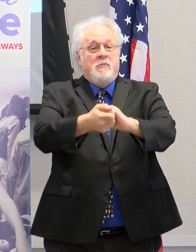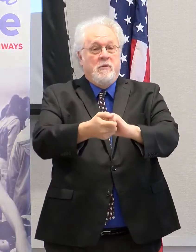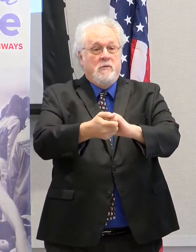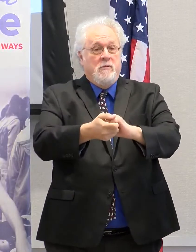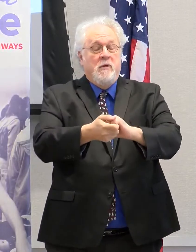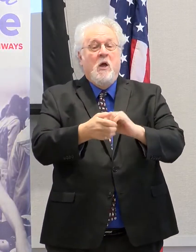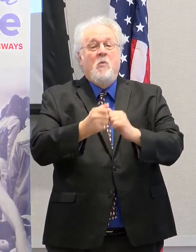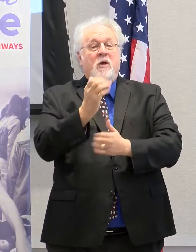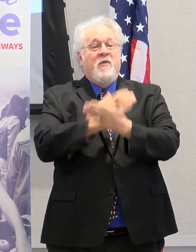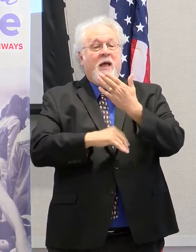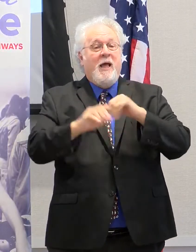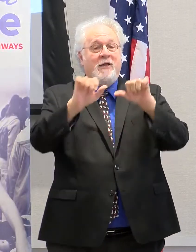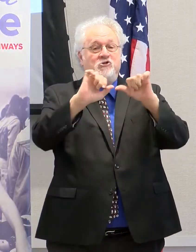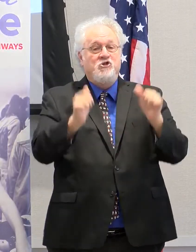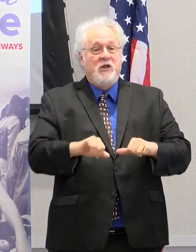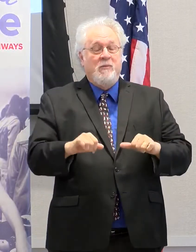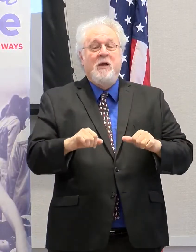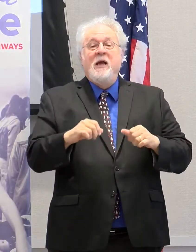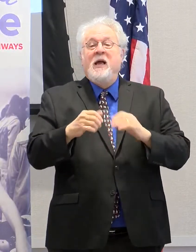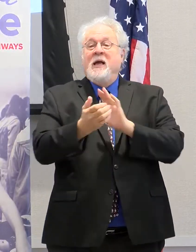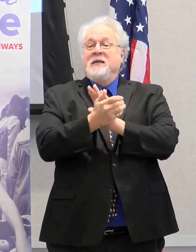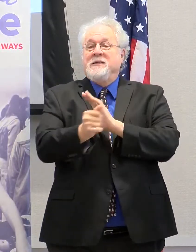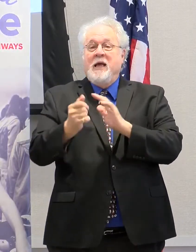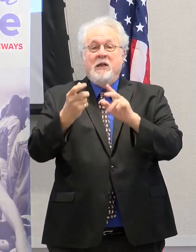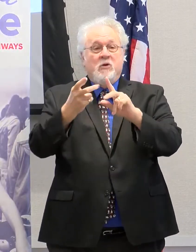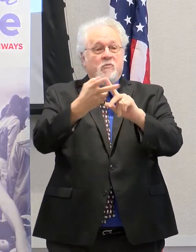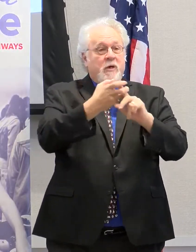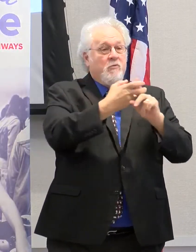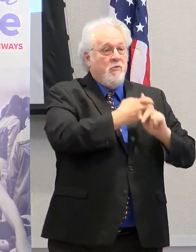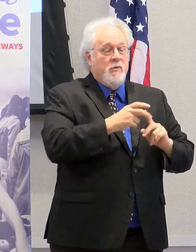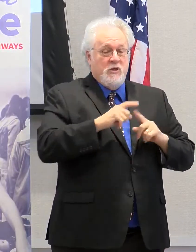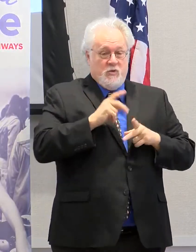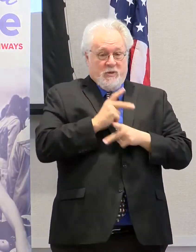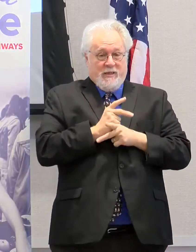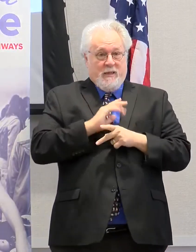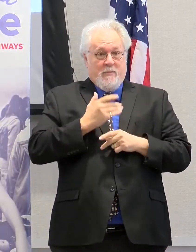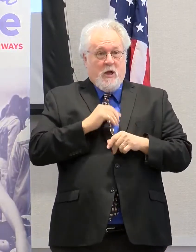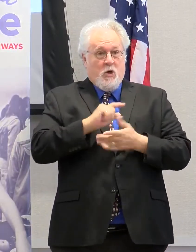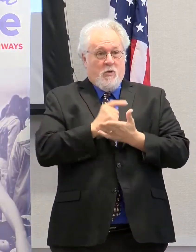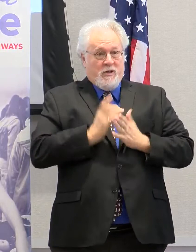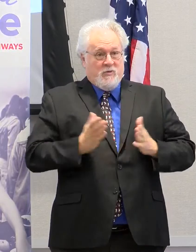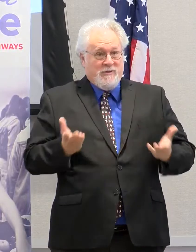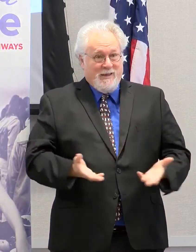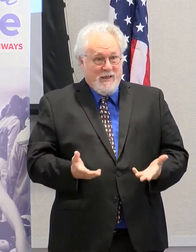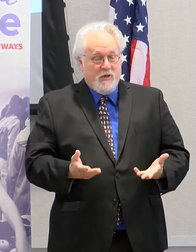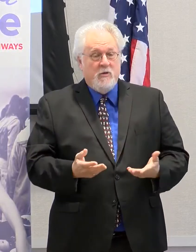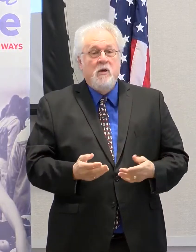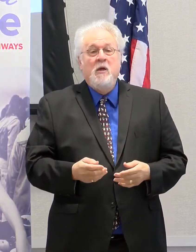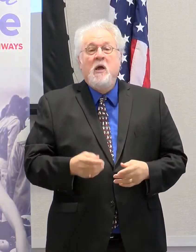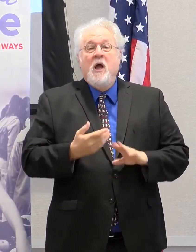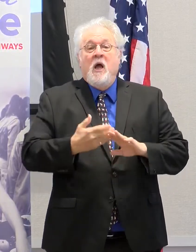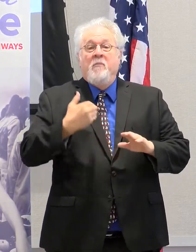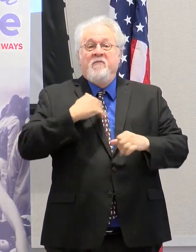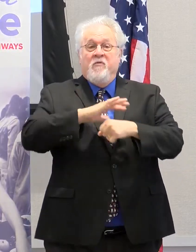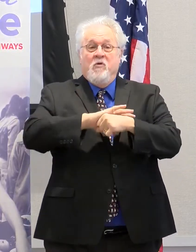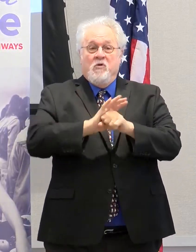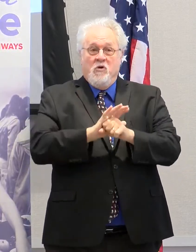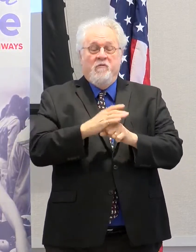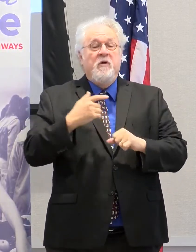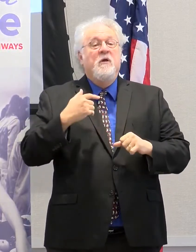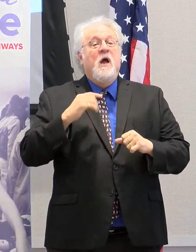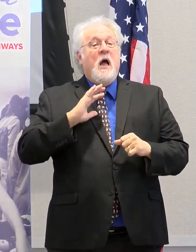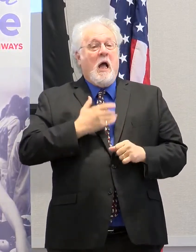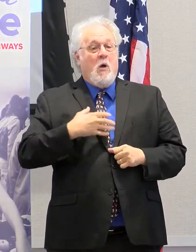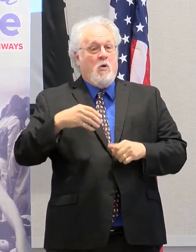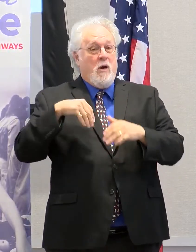Handshake, a talent recruitment platform to help us retain graduates to the area. Prior to the pandemic, we had an admissions